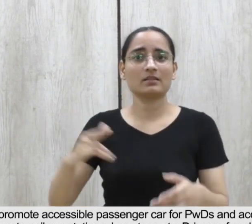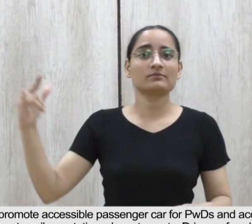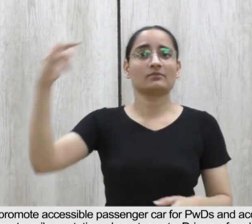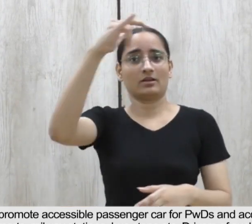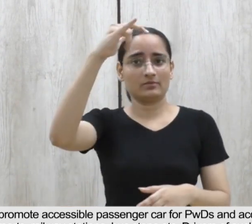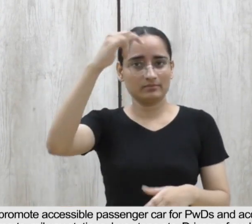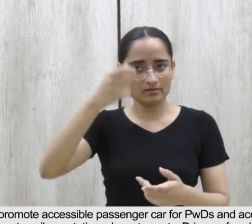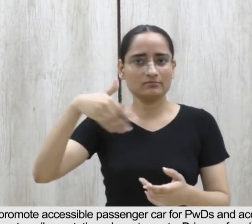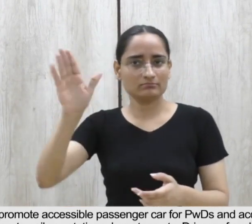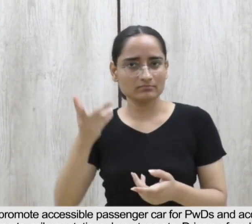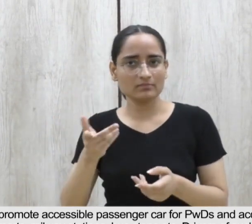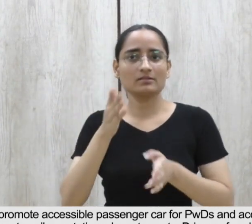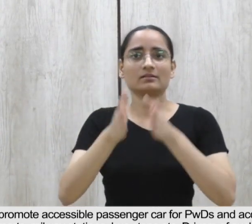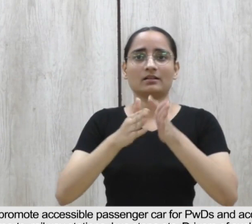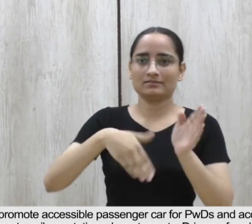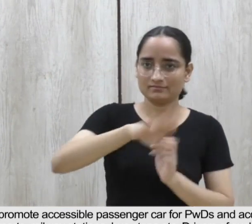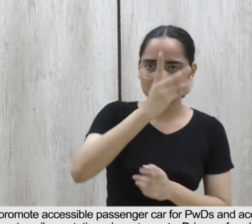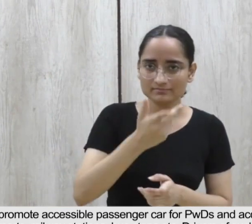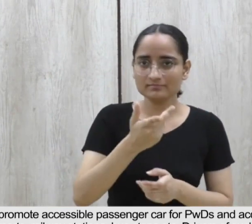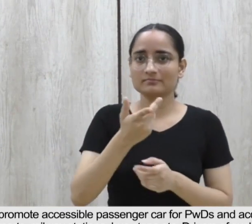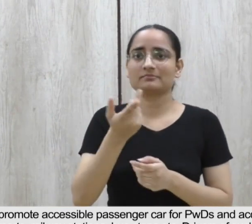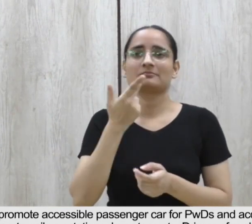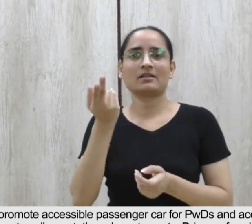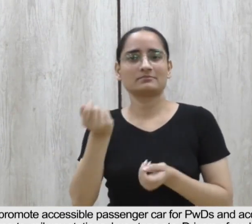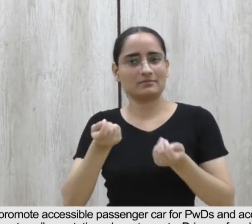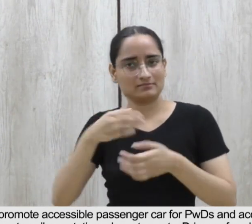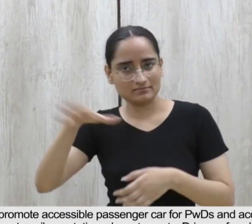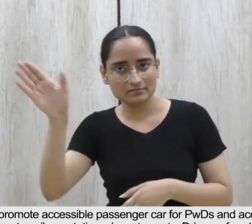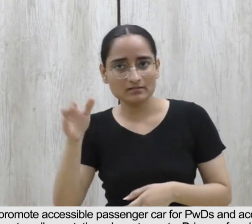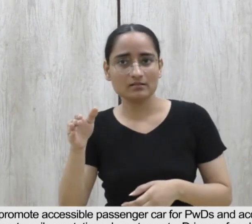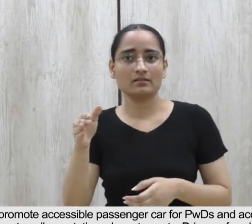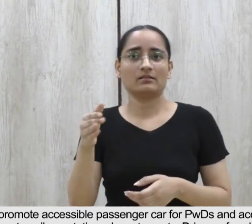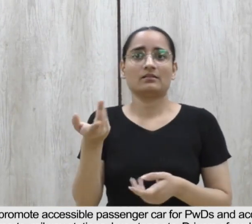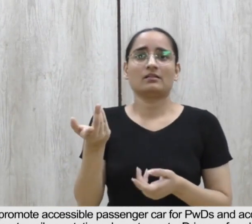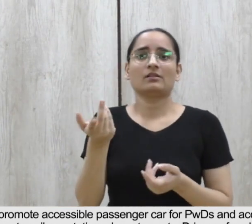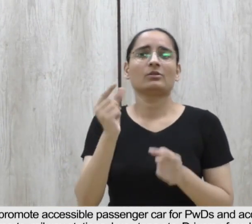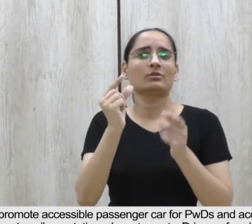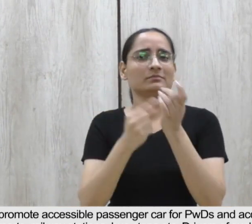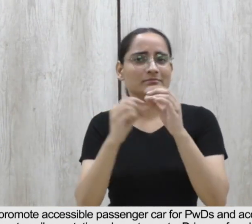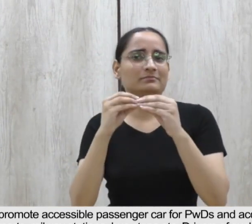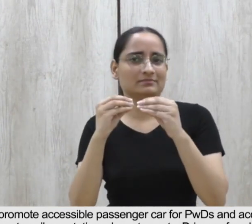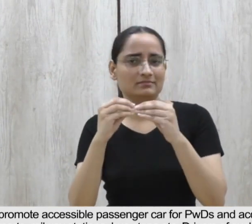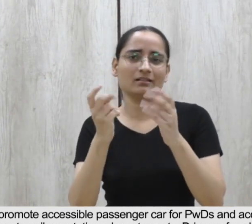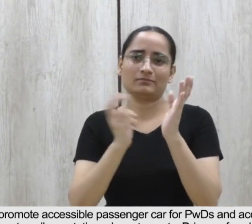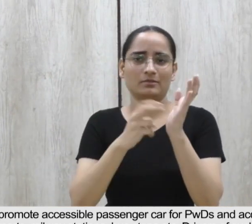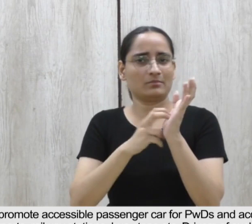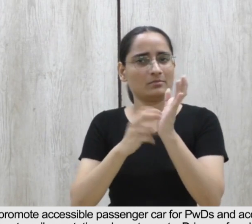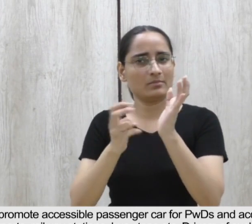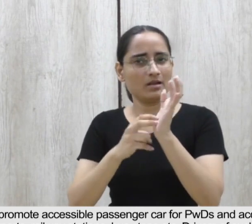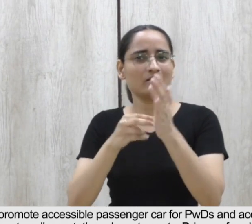PWDs and accessible cab facilities will be made available at the